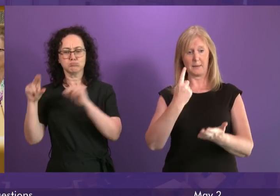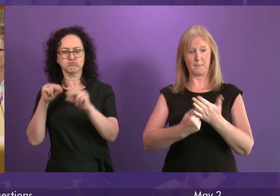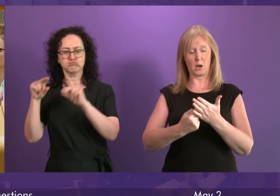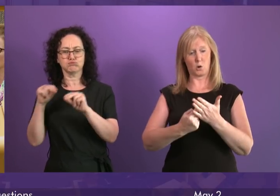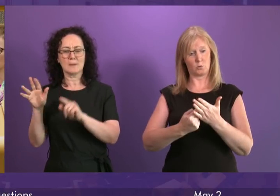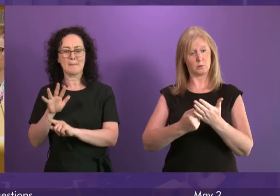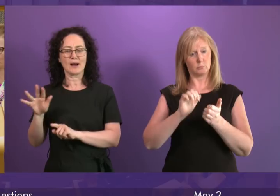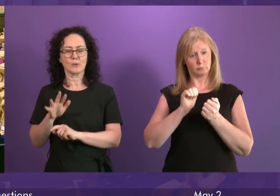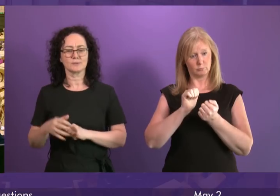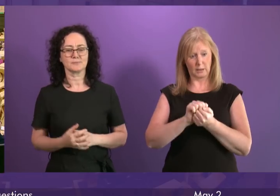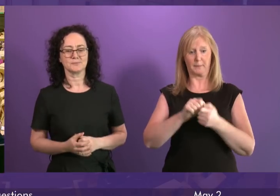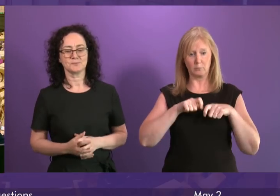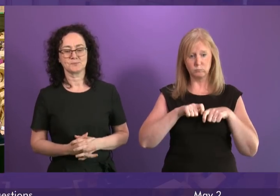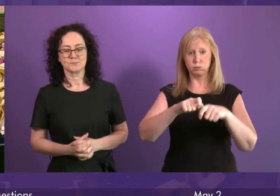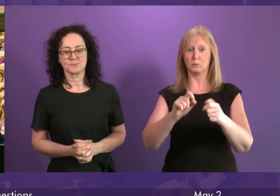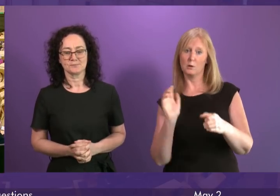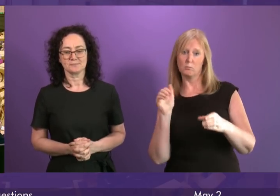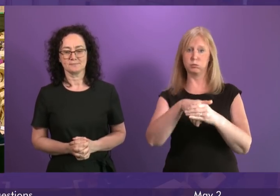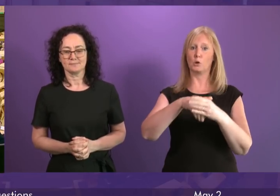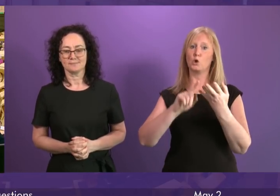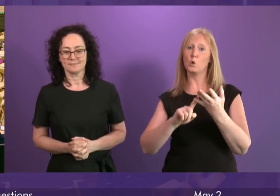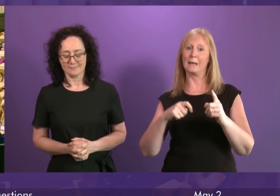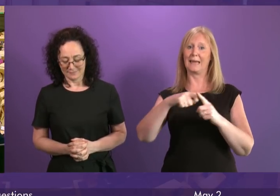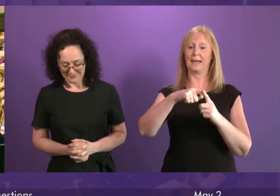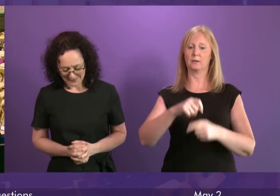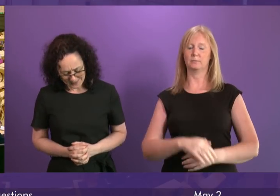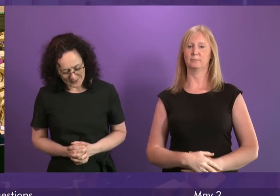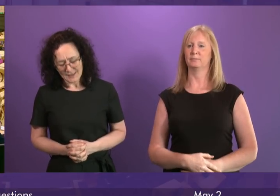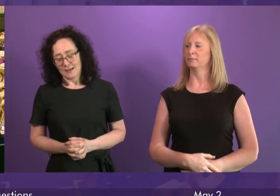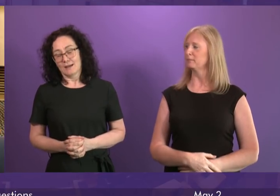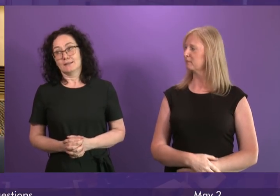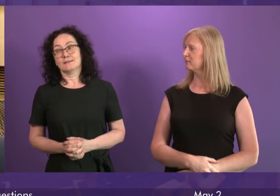Scotland in the UK? First Minister. Presenting Officer.